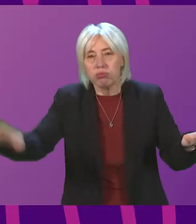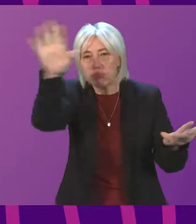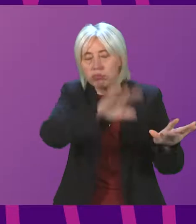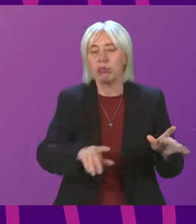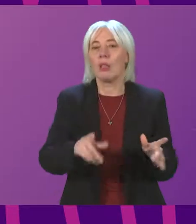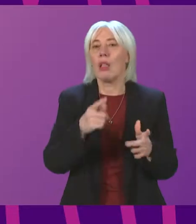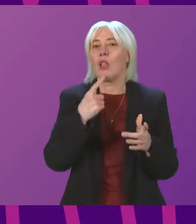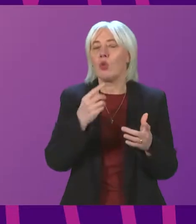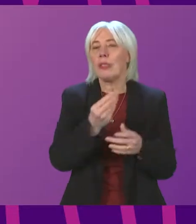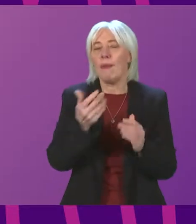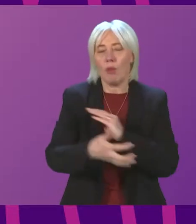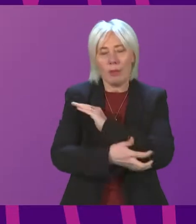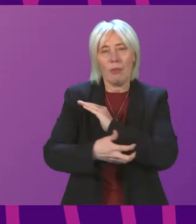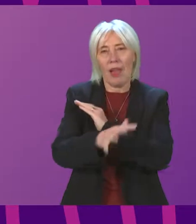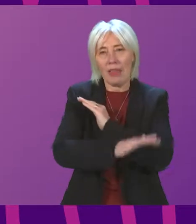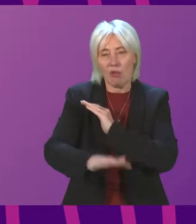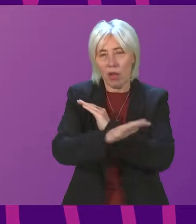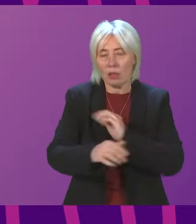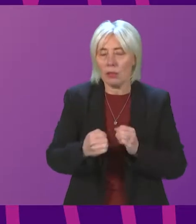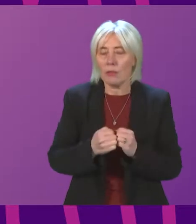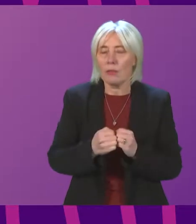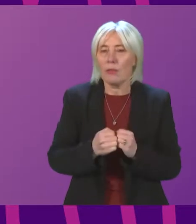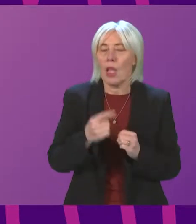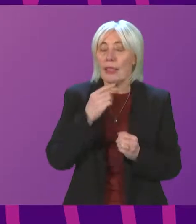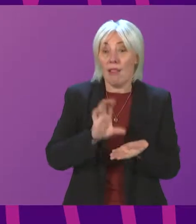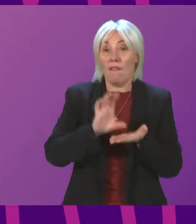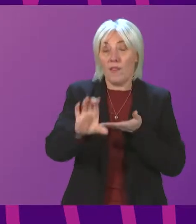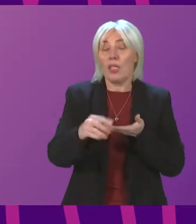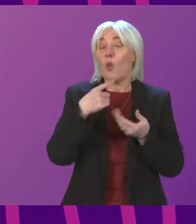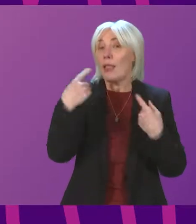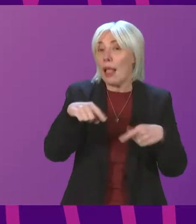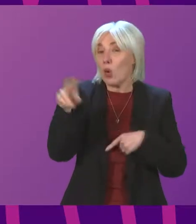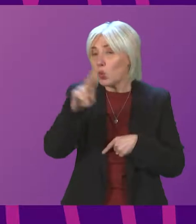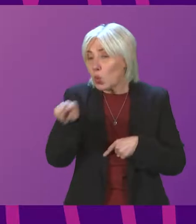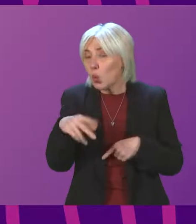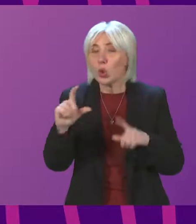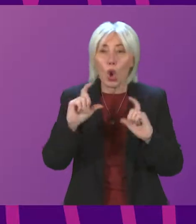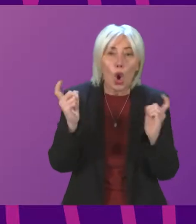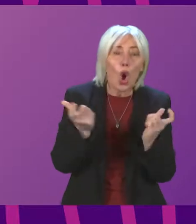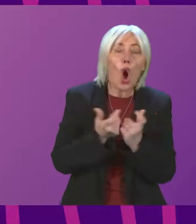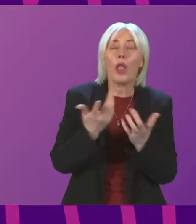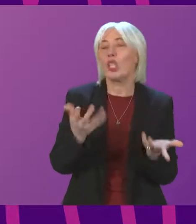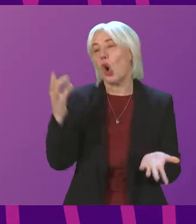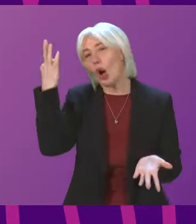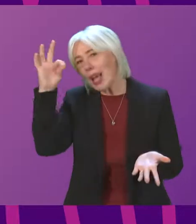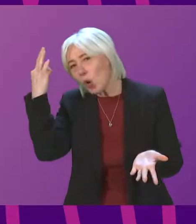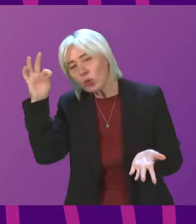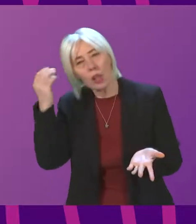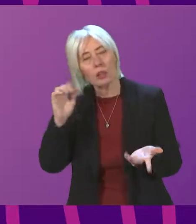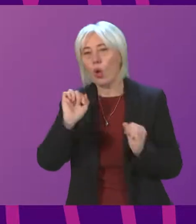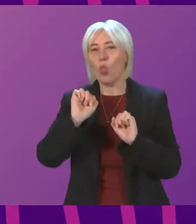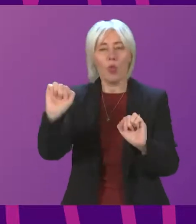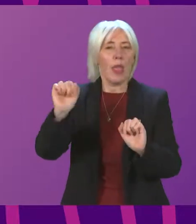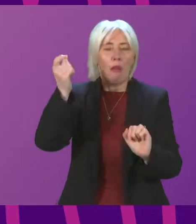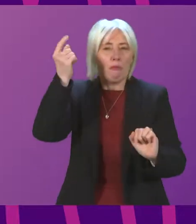those from most deprived backgrounds. It is anticipated that this funding will allow schools and colleges or local authorities, through authority-wide